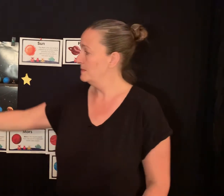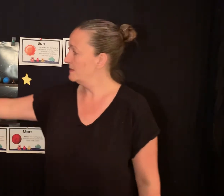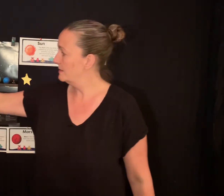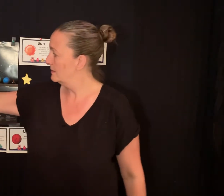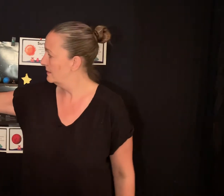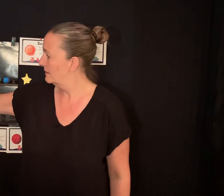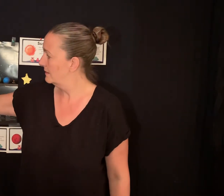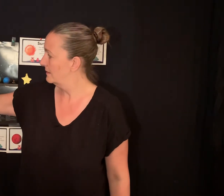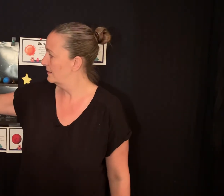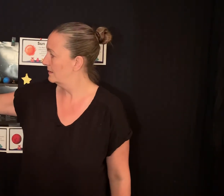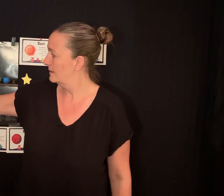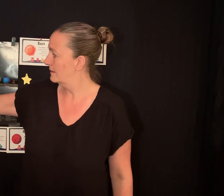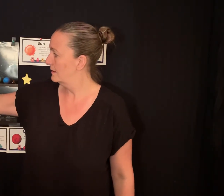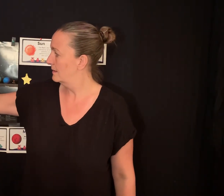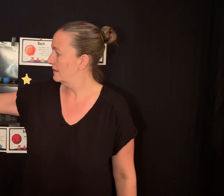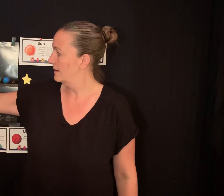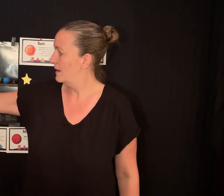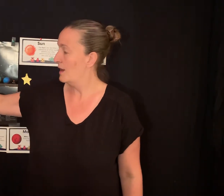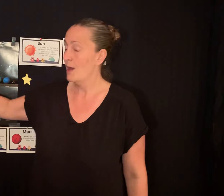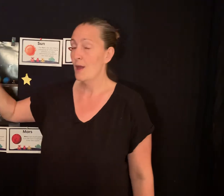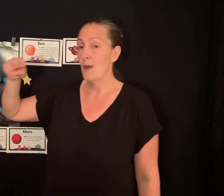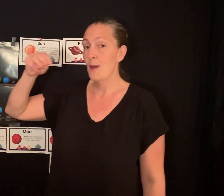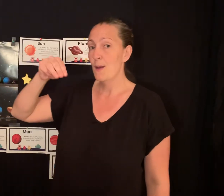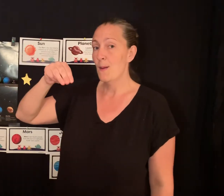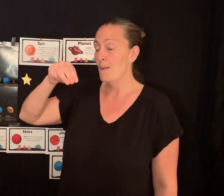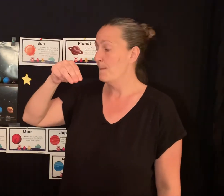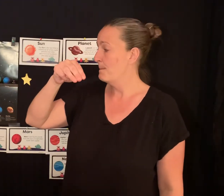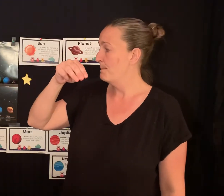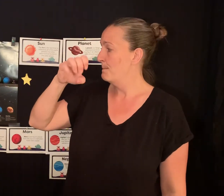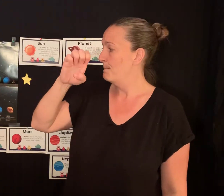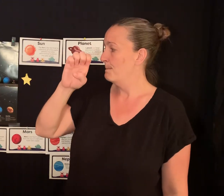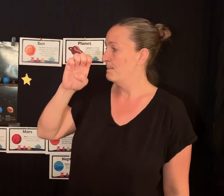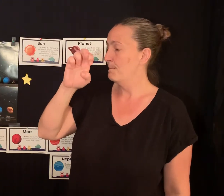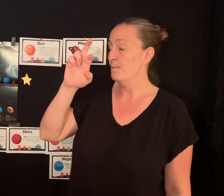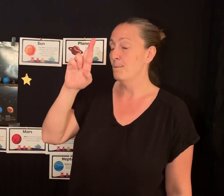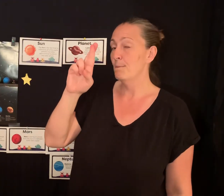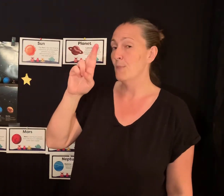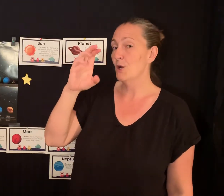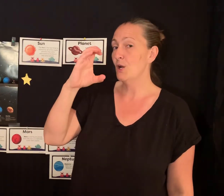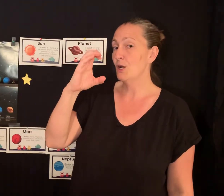Mercury.